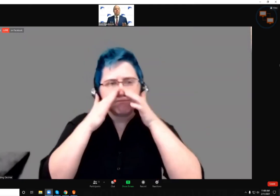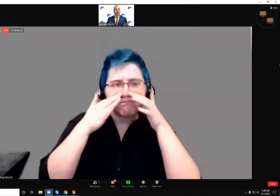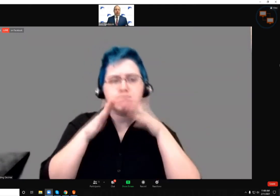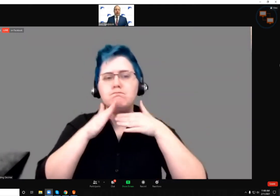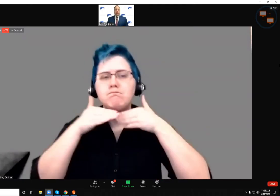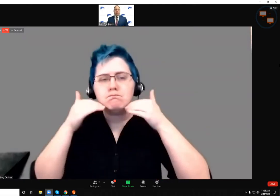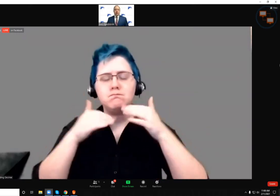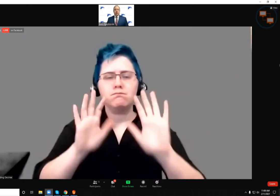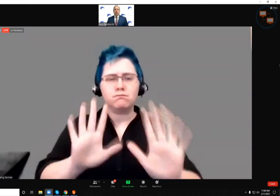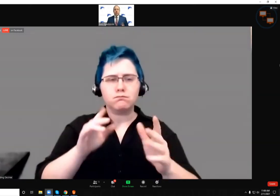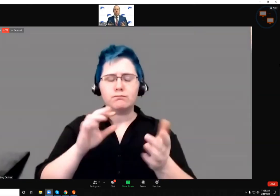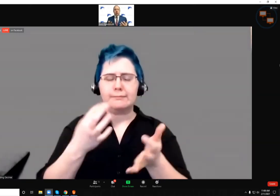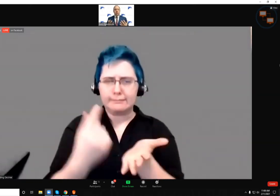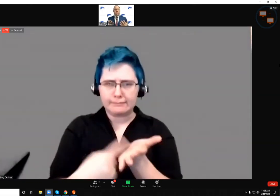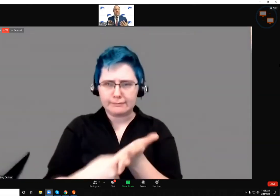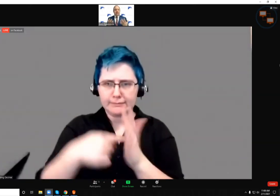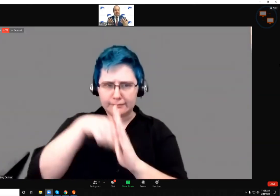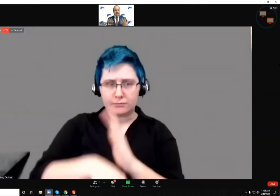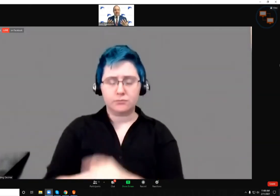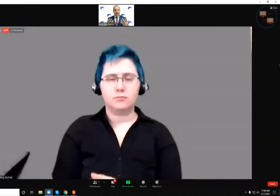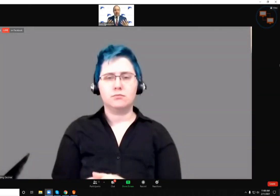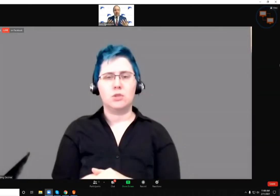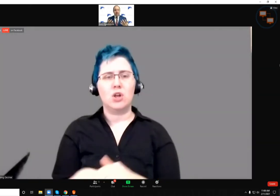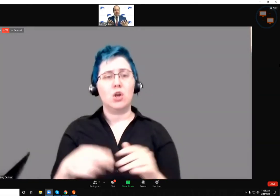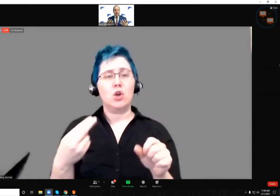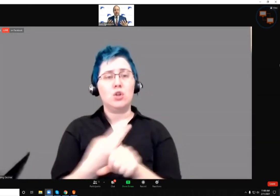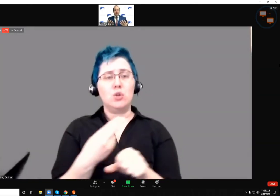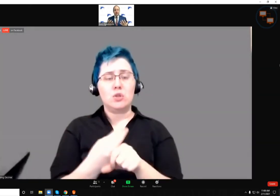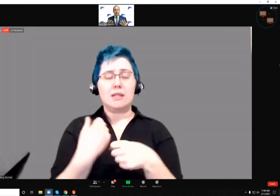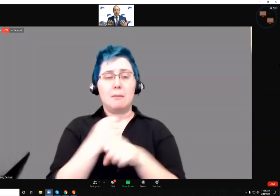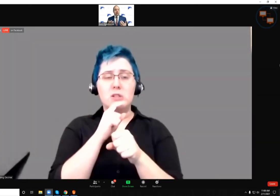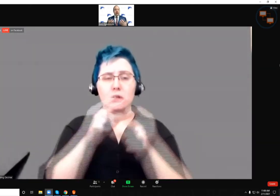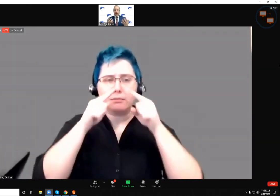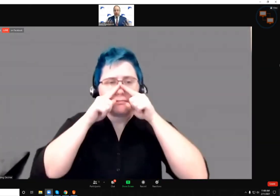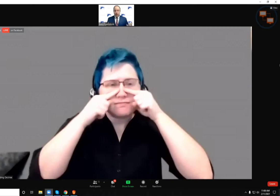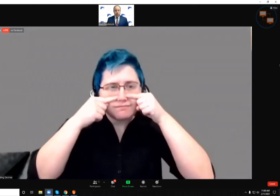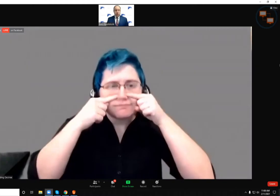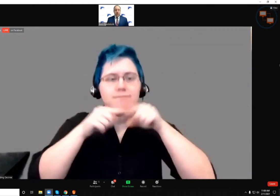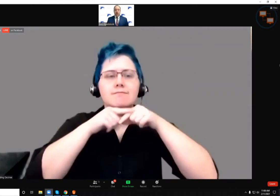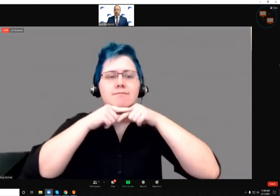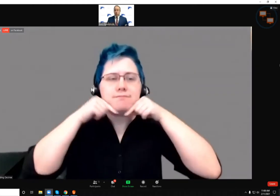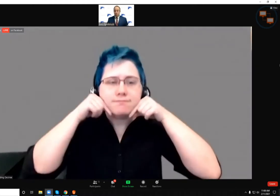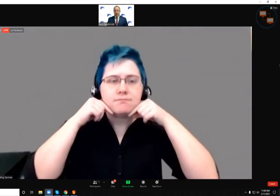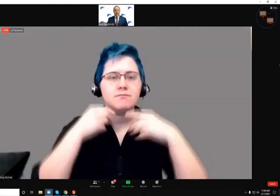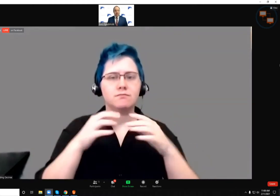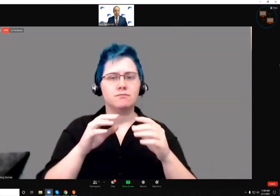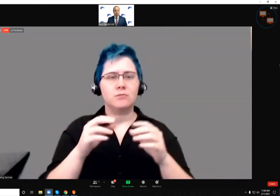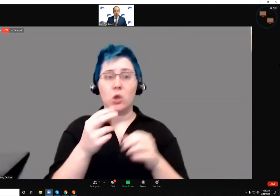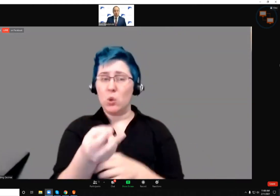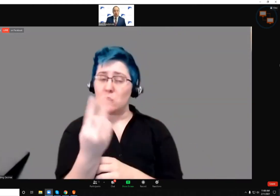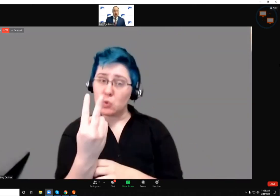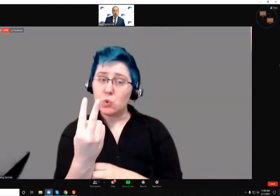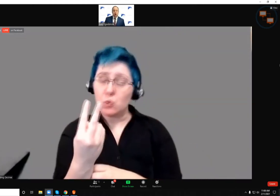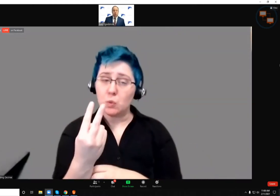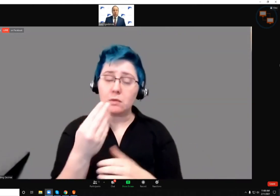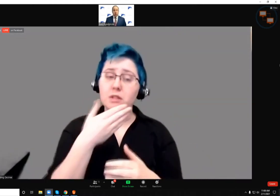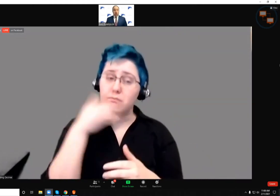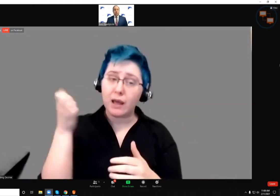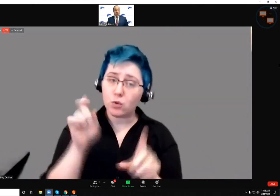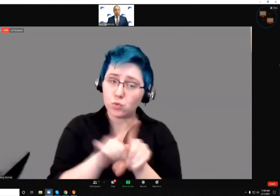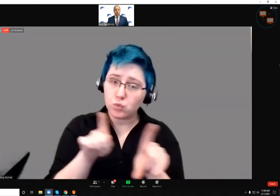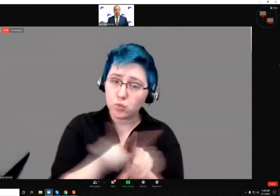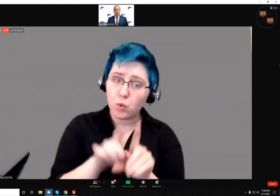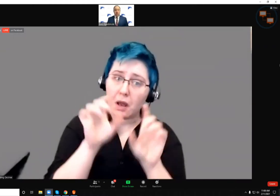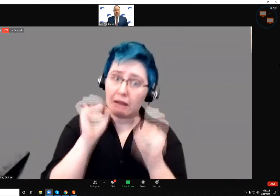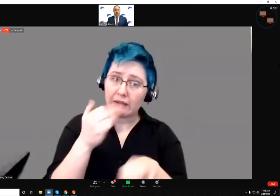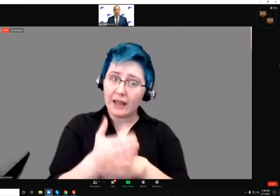Here's the bottom line. You should wear your mask that fits tightly to your face. Uh, again, we're looking at two masks as well, too, uh, which could